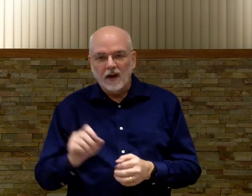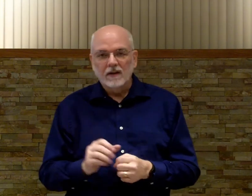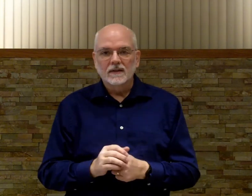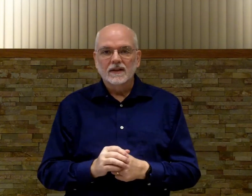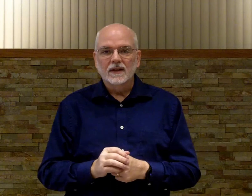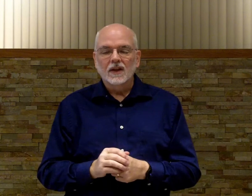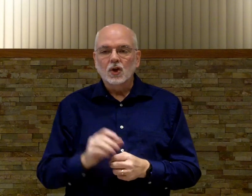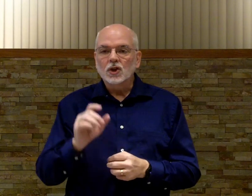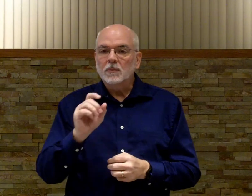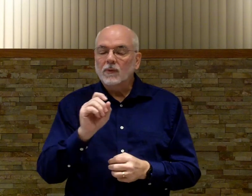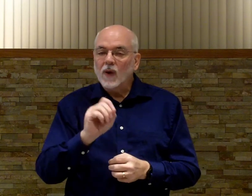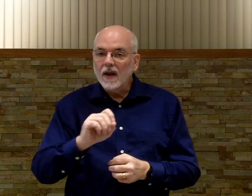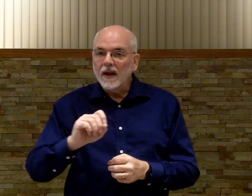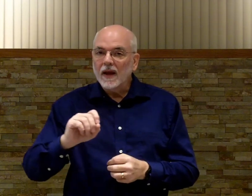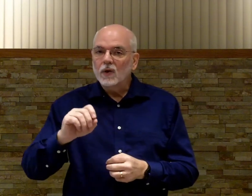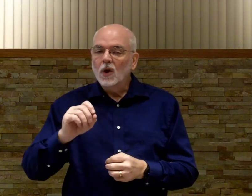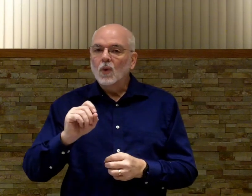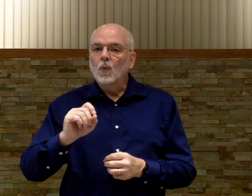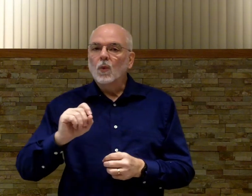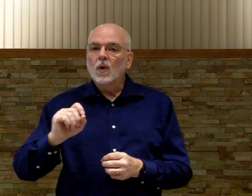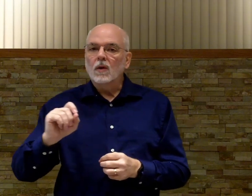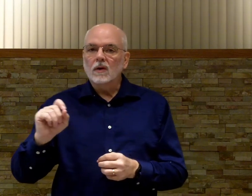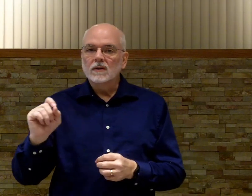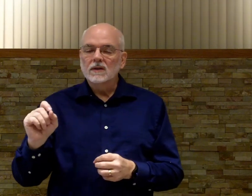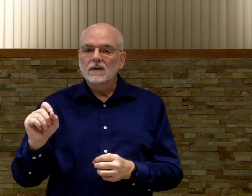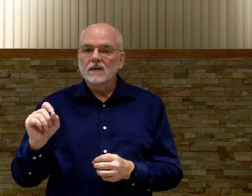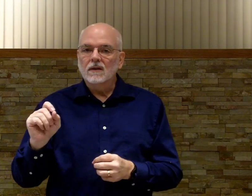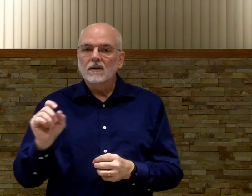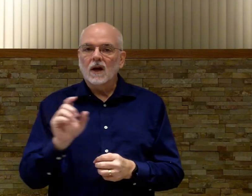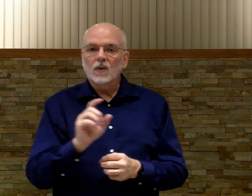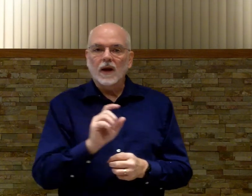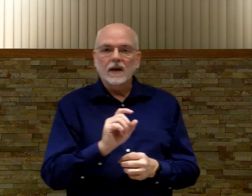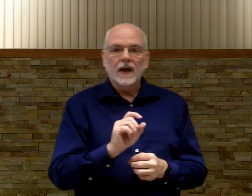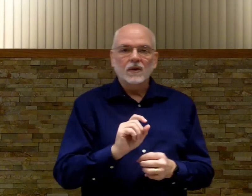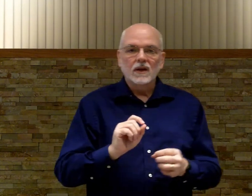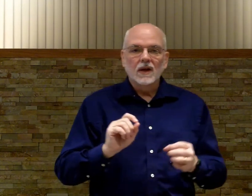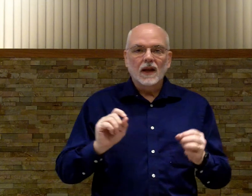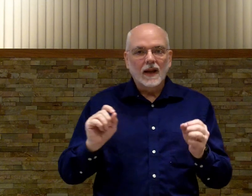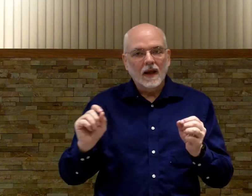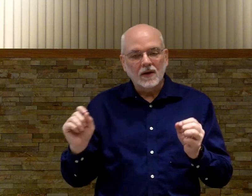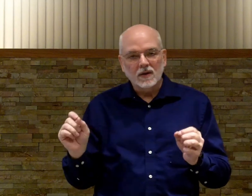You're writing out words. You're not writing out letters.